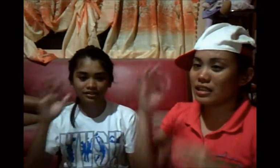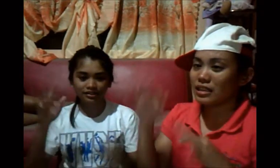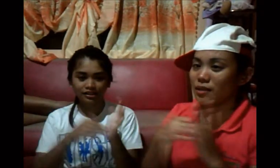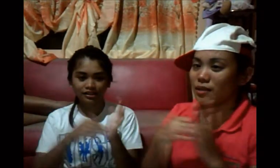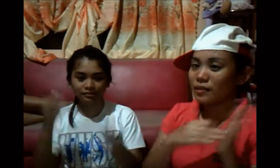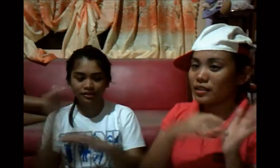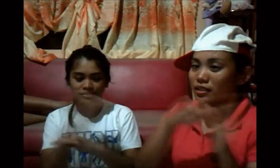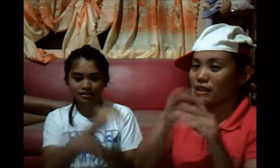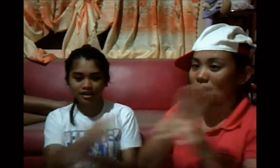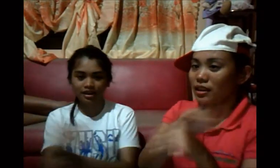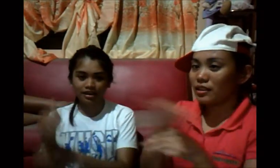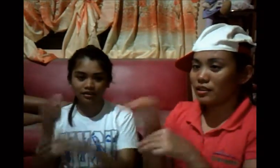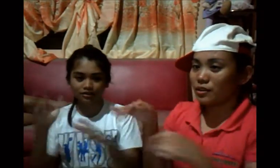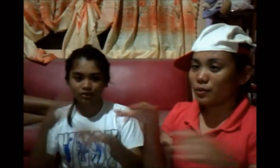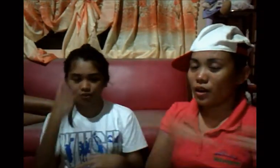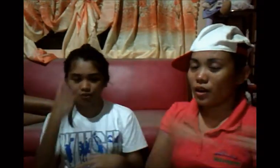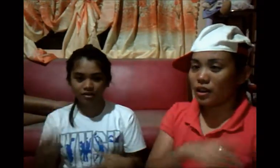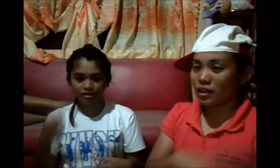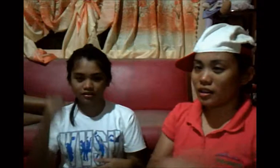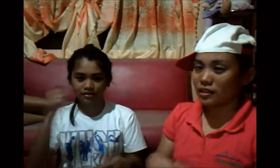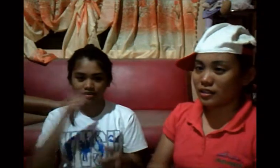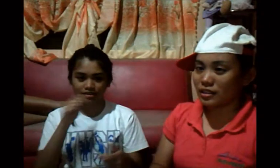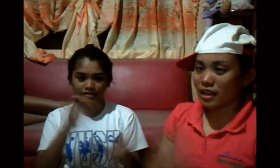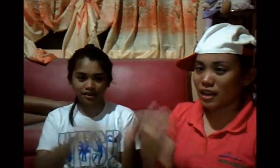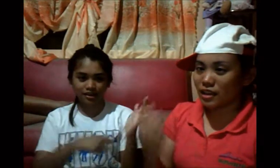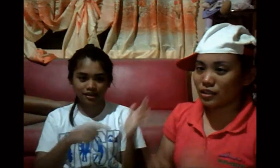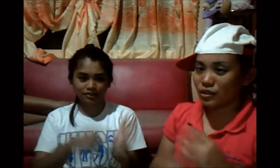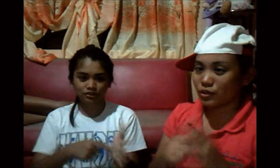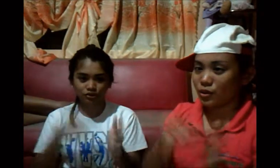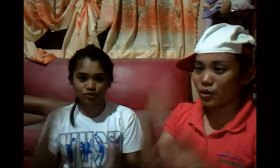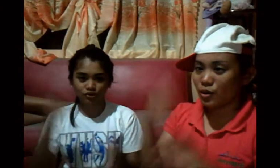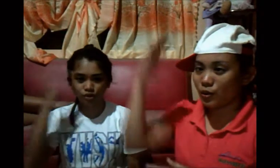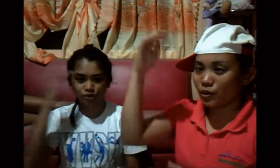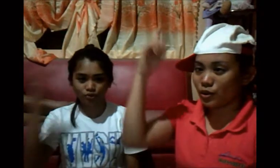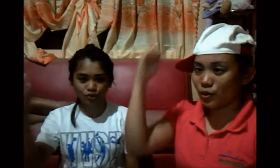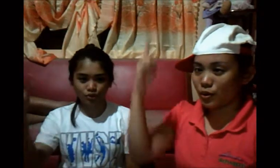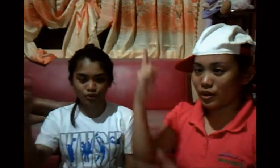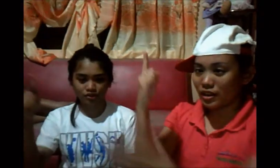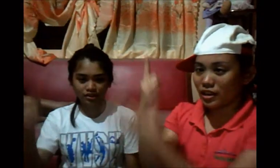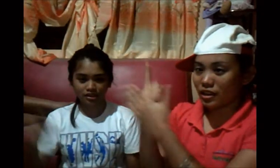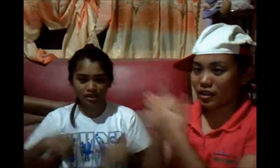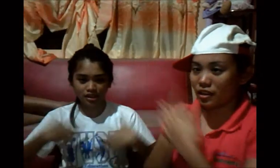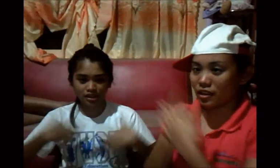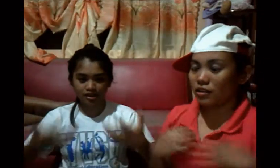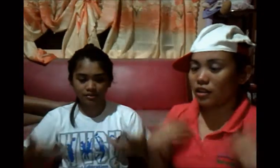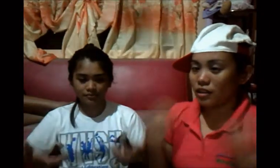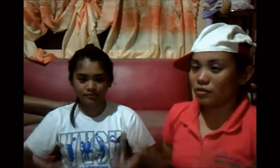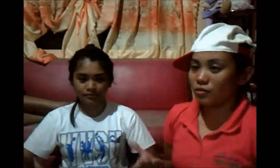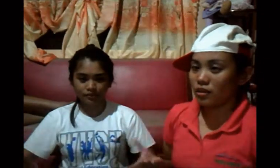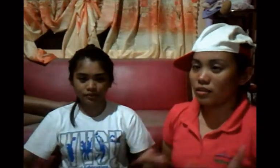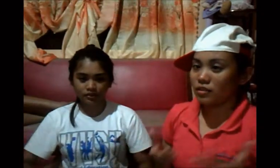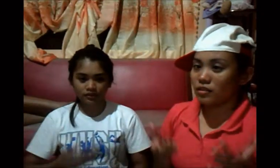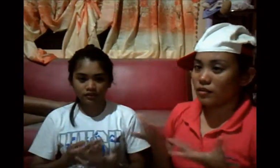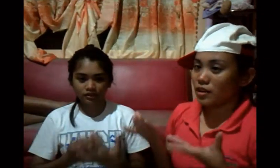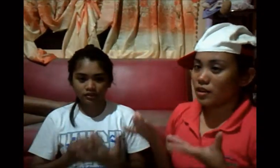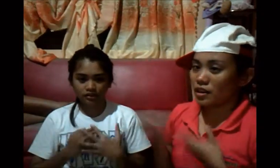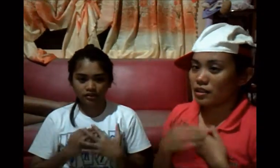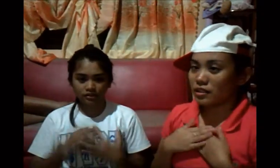the wind comes down, it's the world that takes time off your head. Are the world's greatest